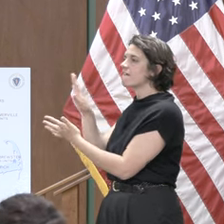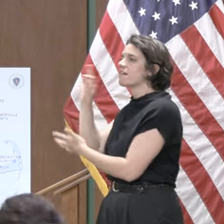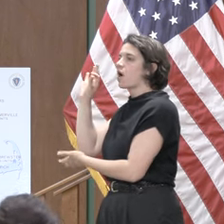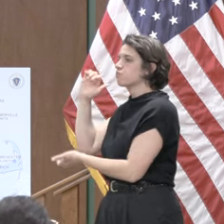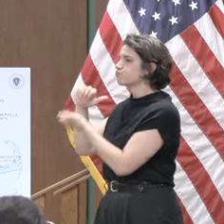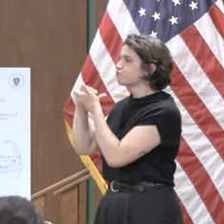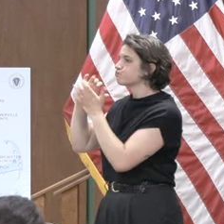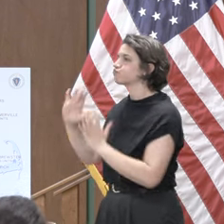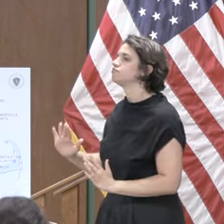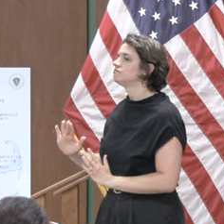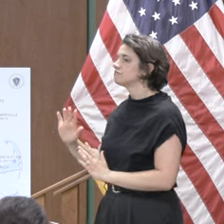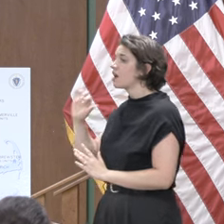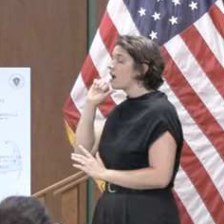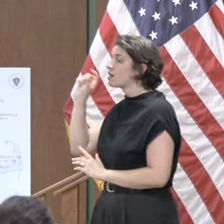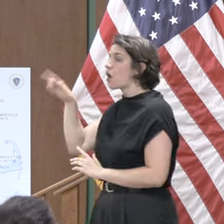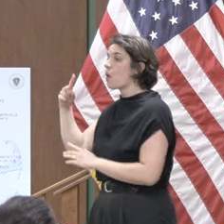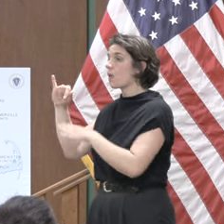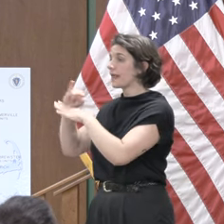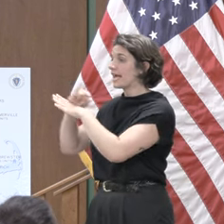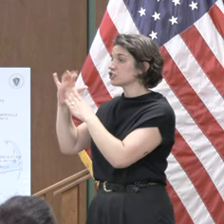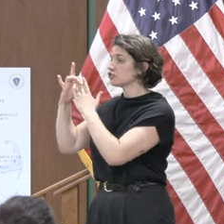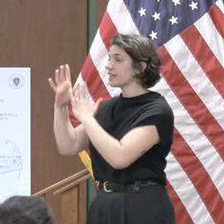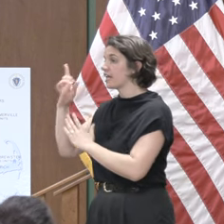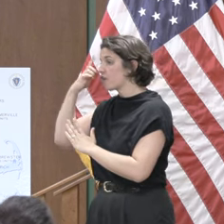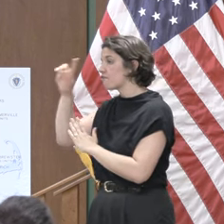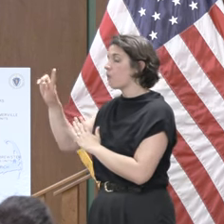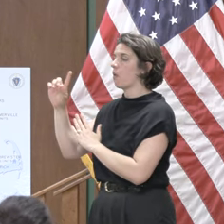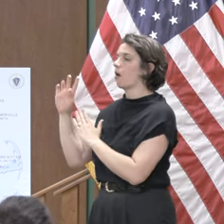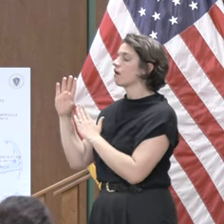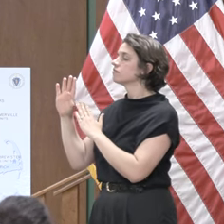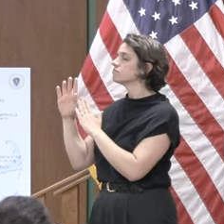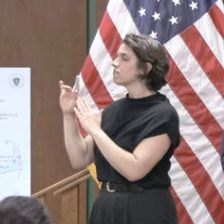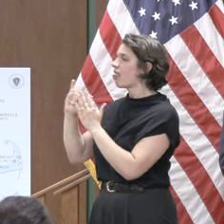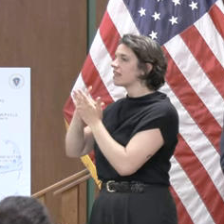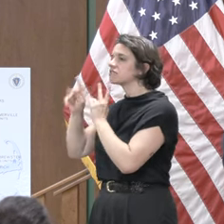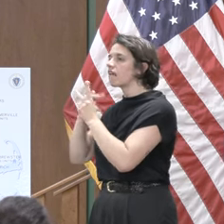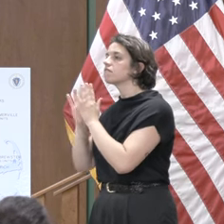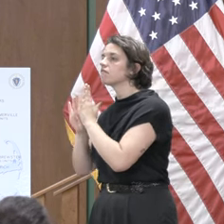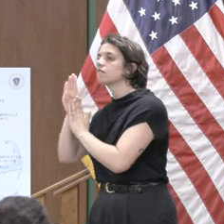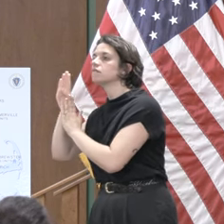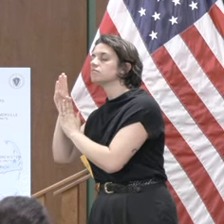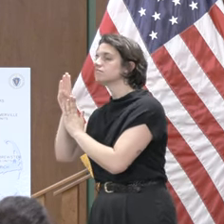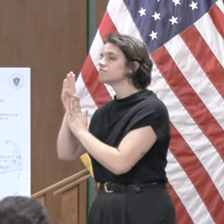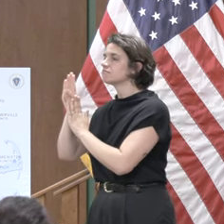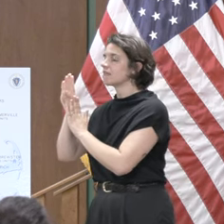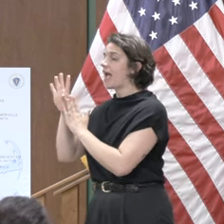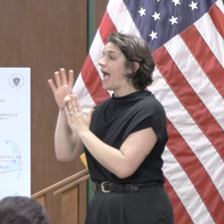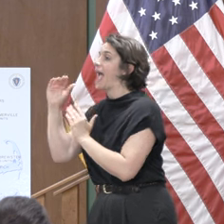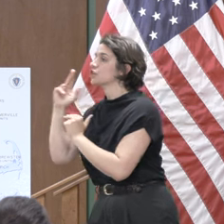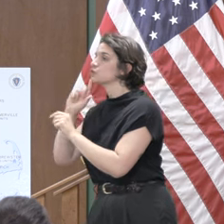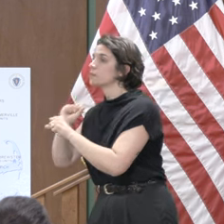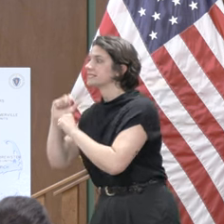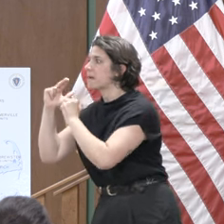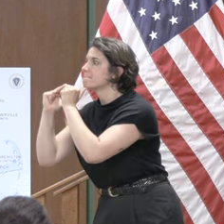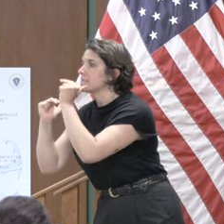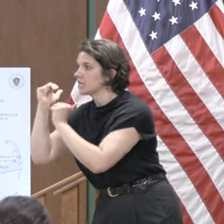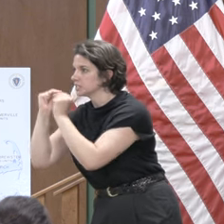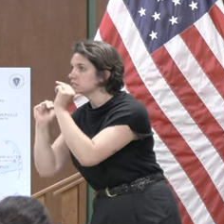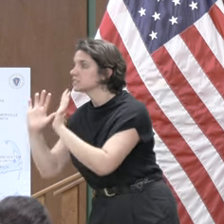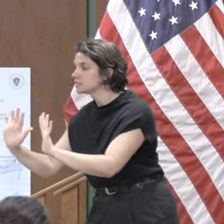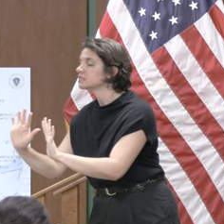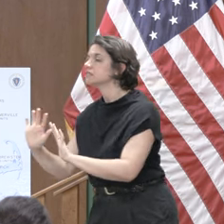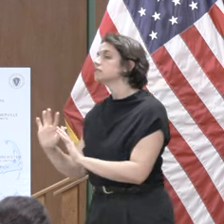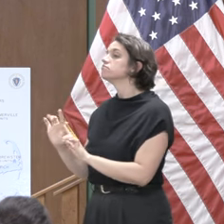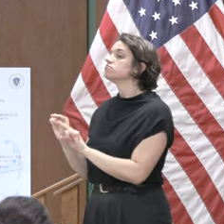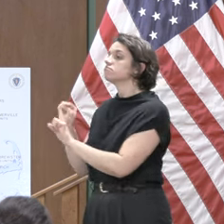in this type of development and making them come to life but they have also